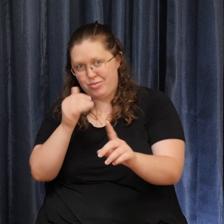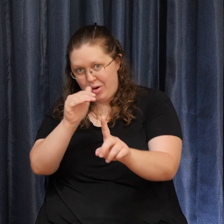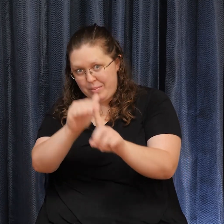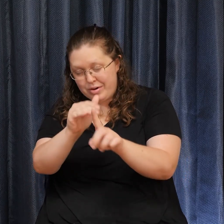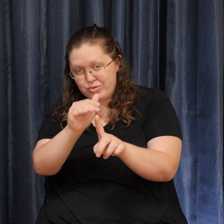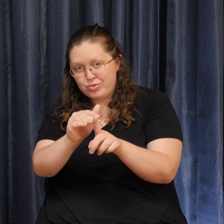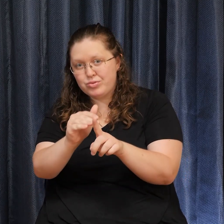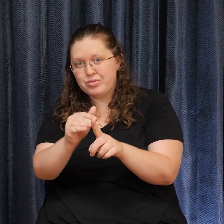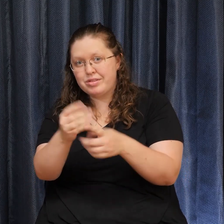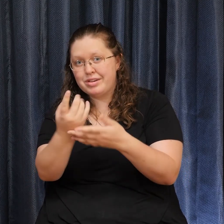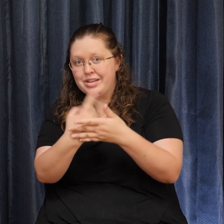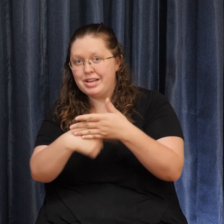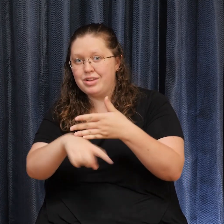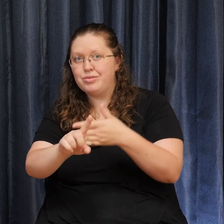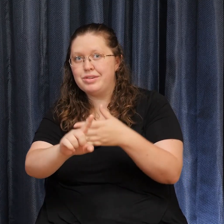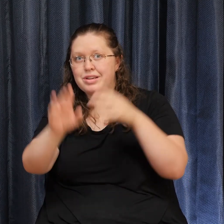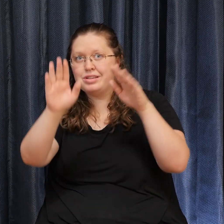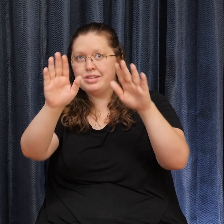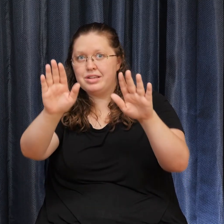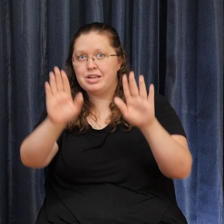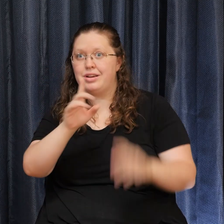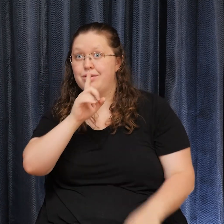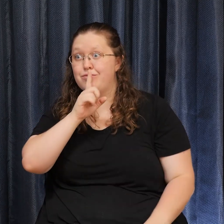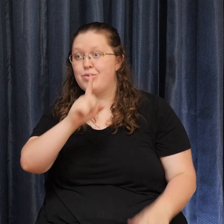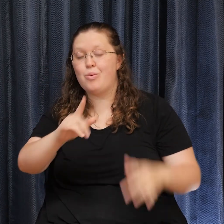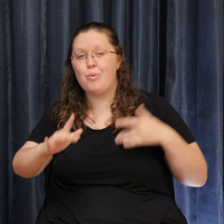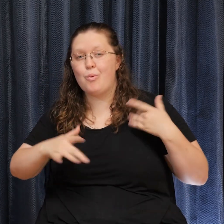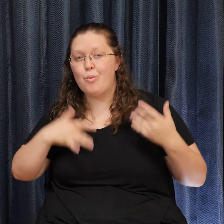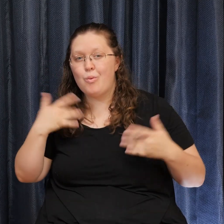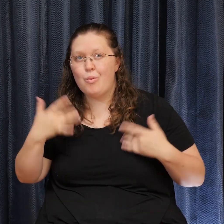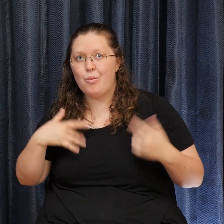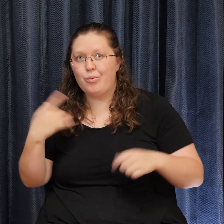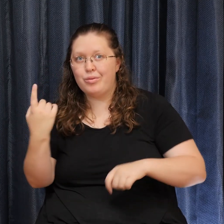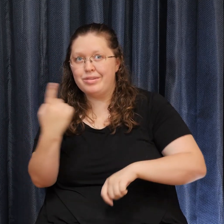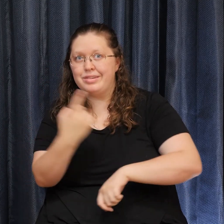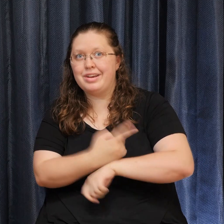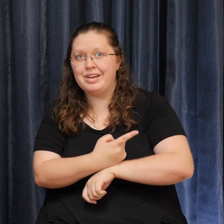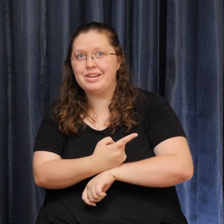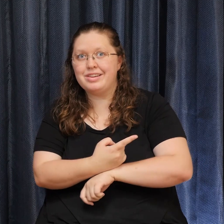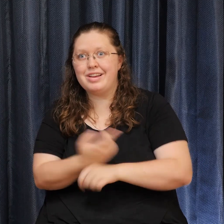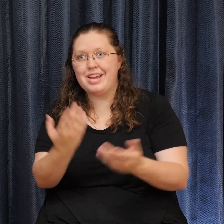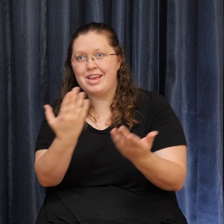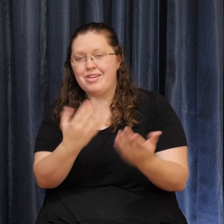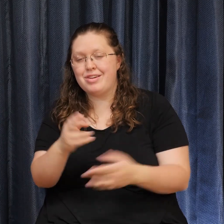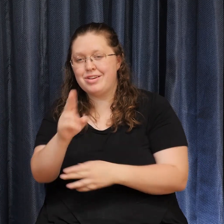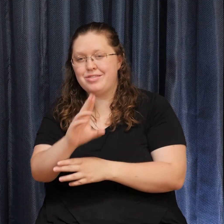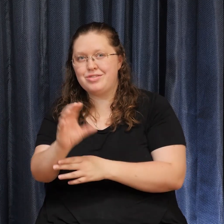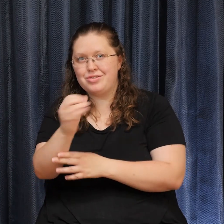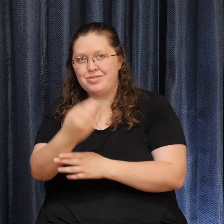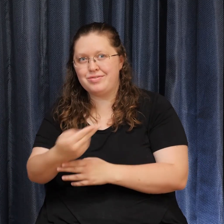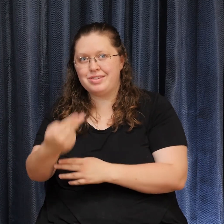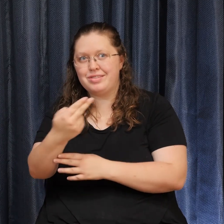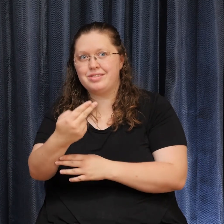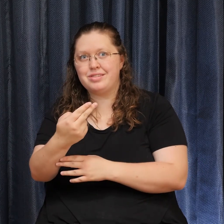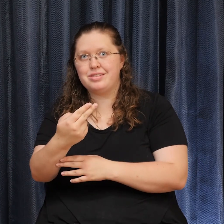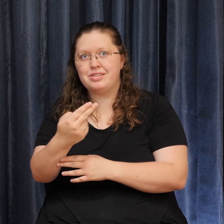Sunday is a very exciting day in the life of Unity Church of the Hills. The interim minister candidate,